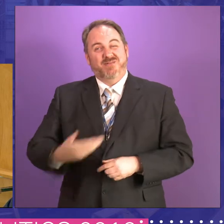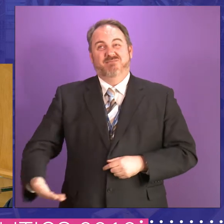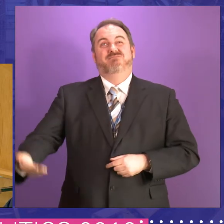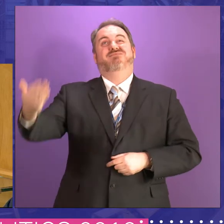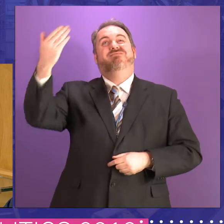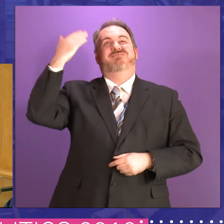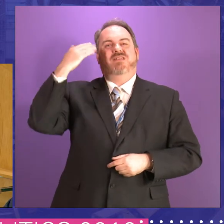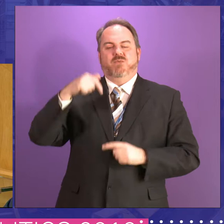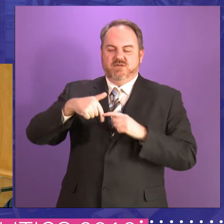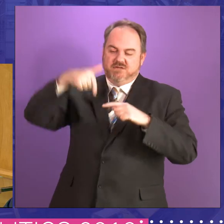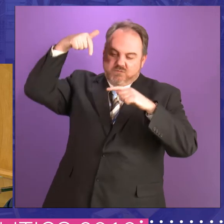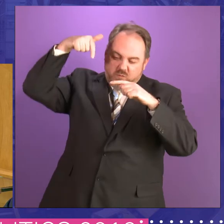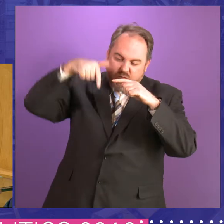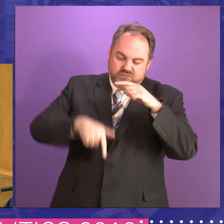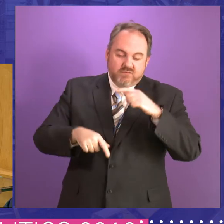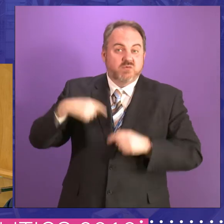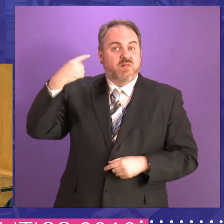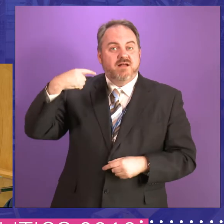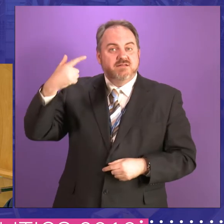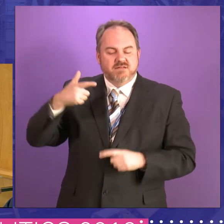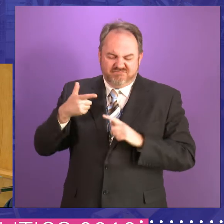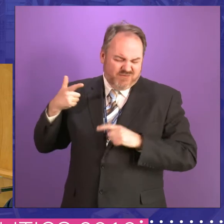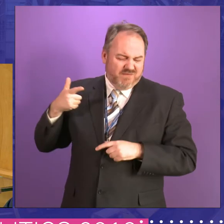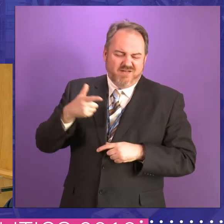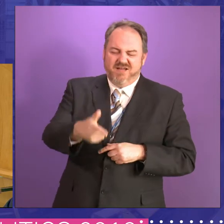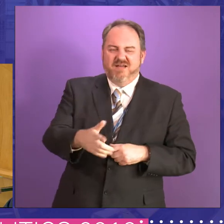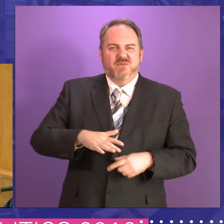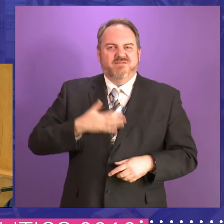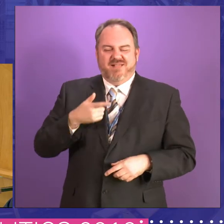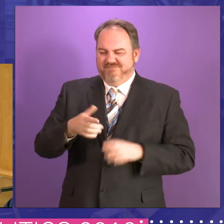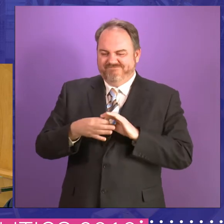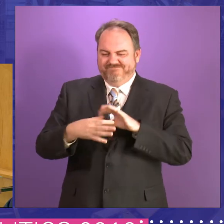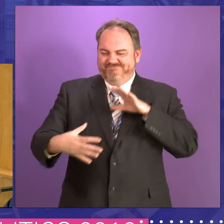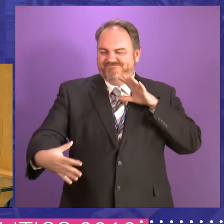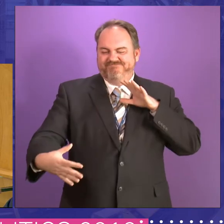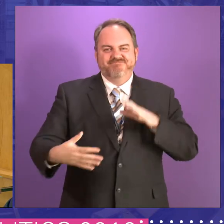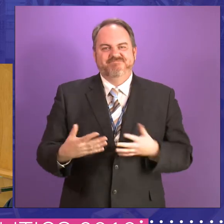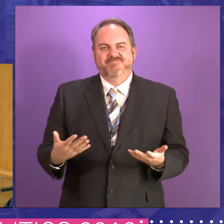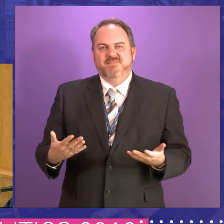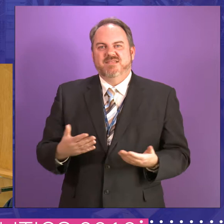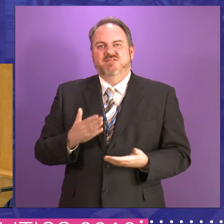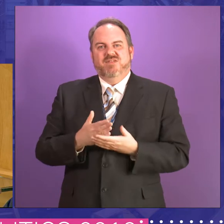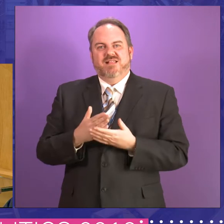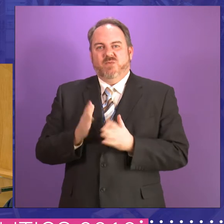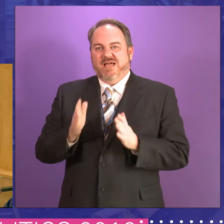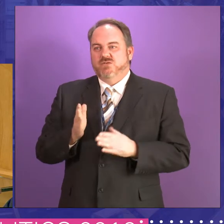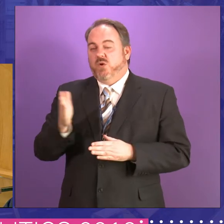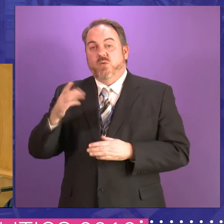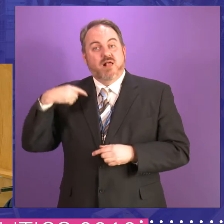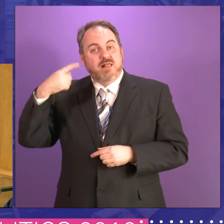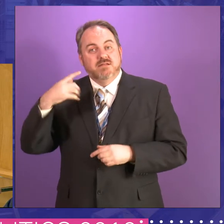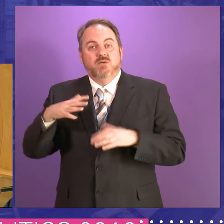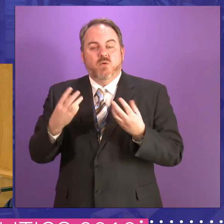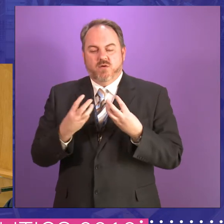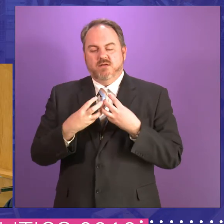were involved in trying to get decisions about how your future political direction for your industry would go, is either London or Brussels.